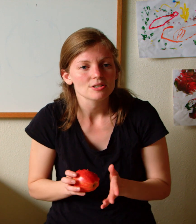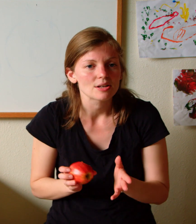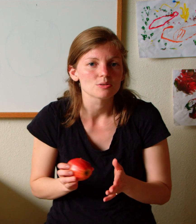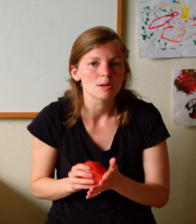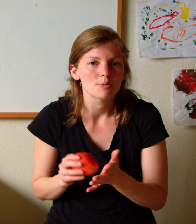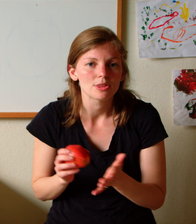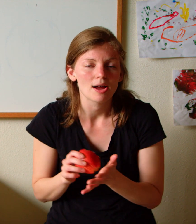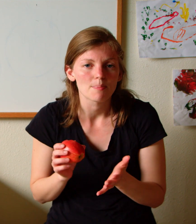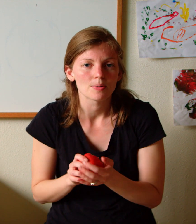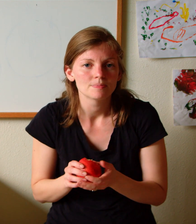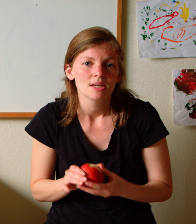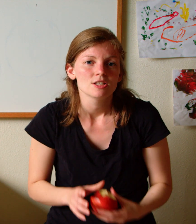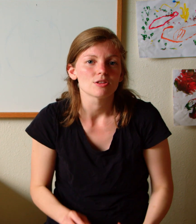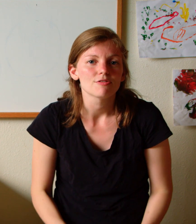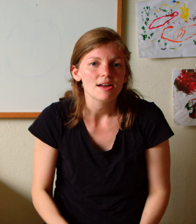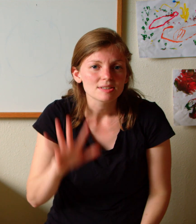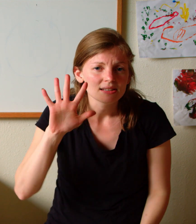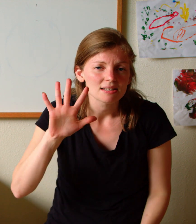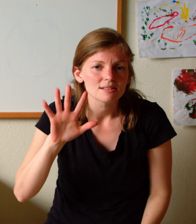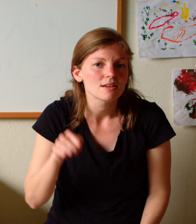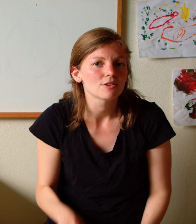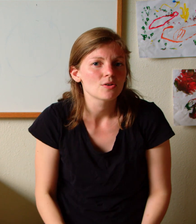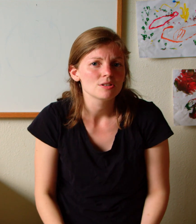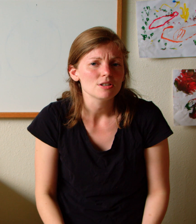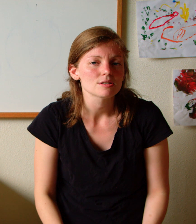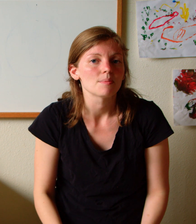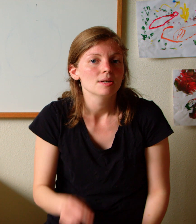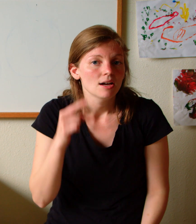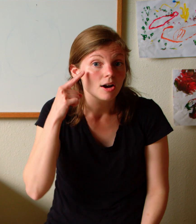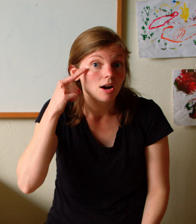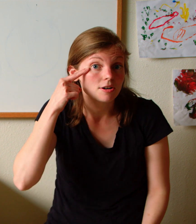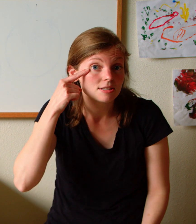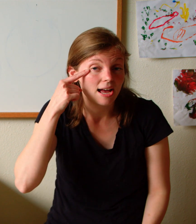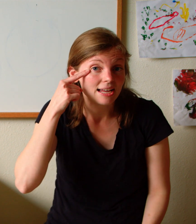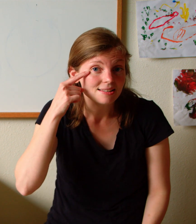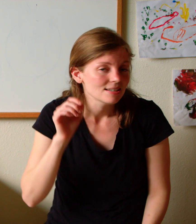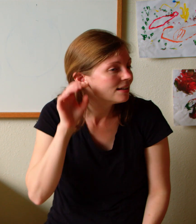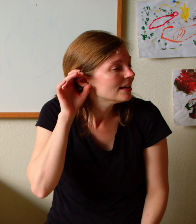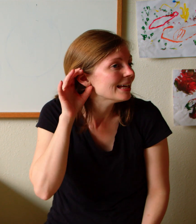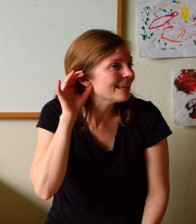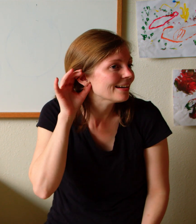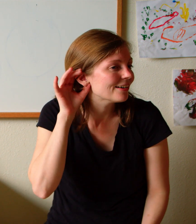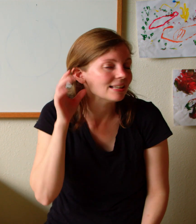sounds maybe with your apple so the five senses if you're going to use them are sight hearing